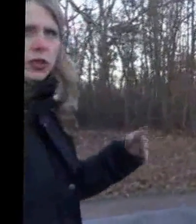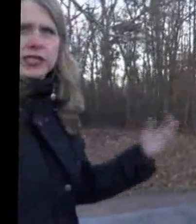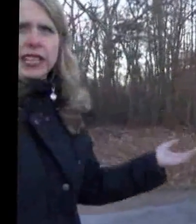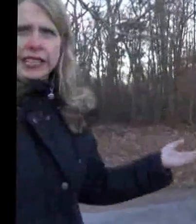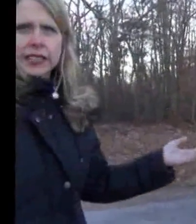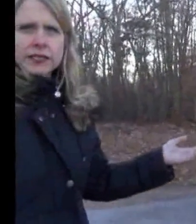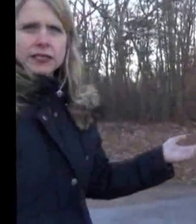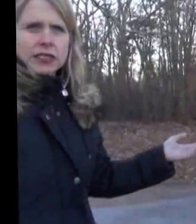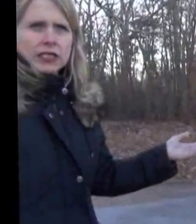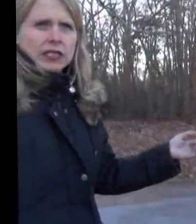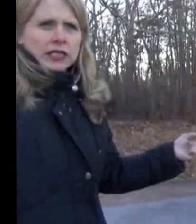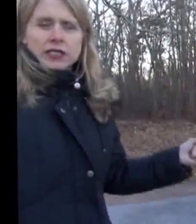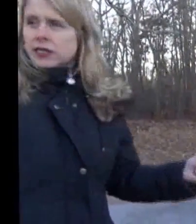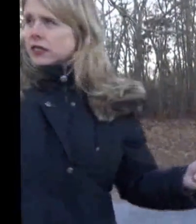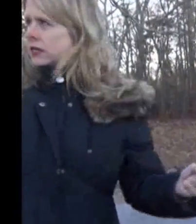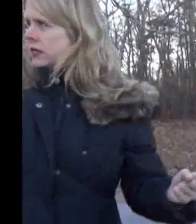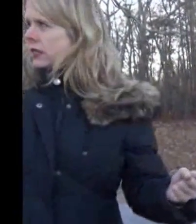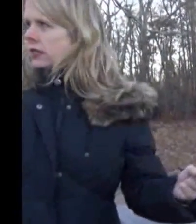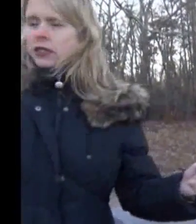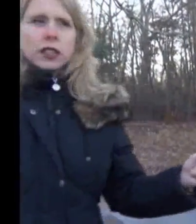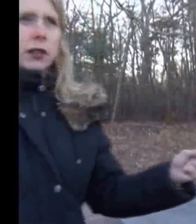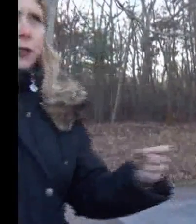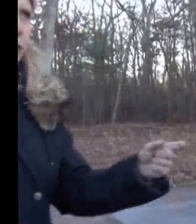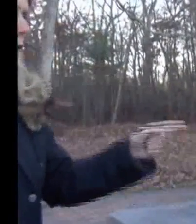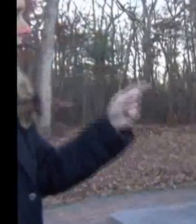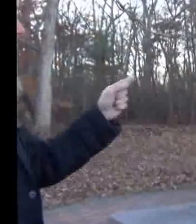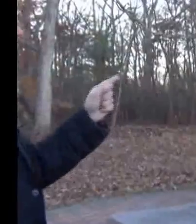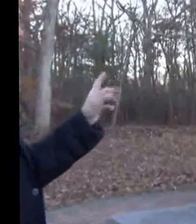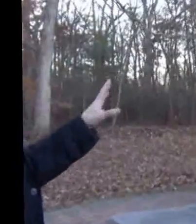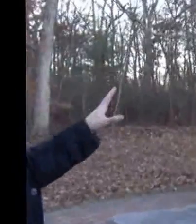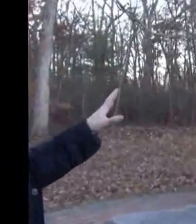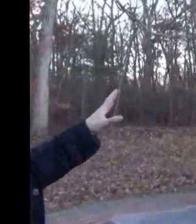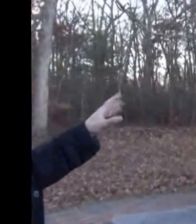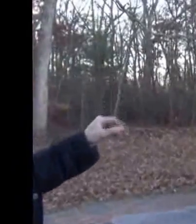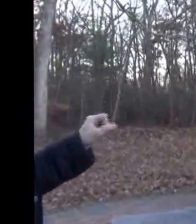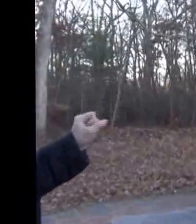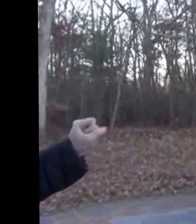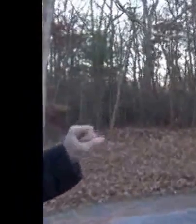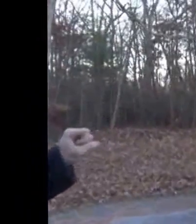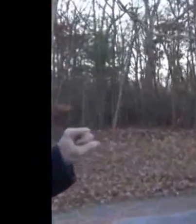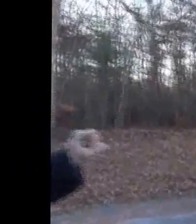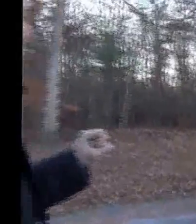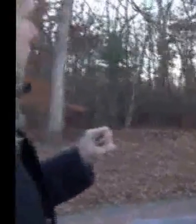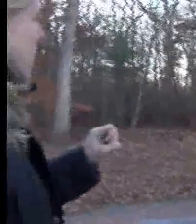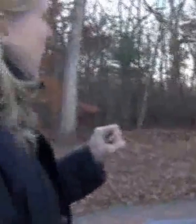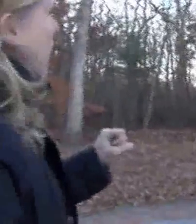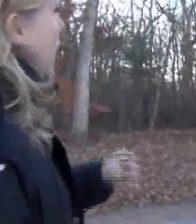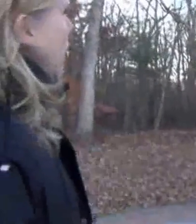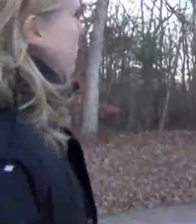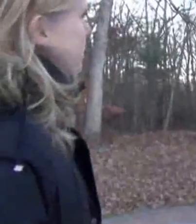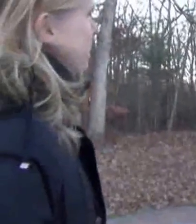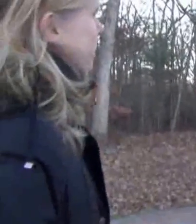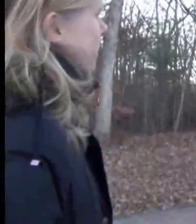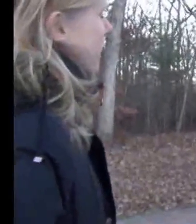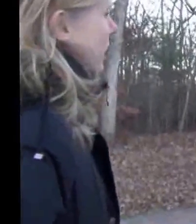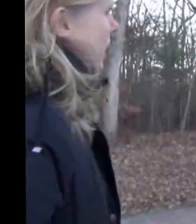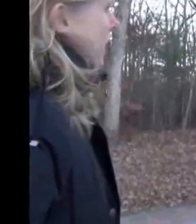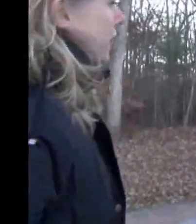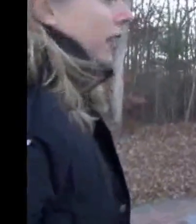sort of take in. So if, if you guys can just read it because, um, you